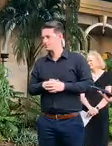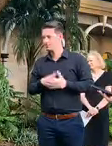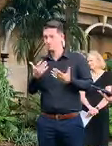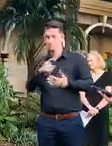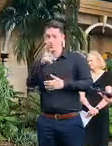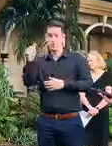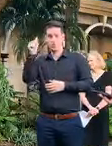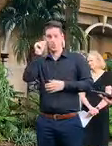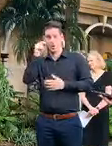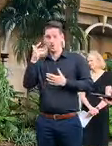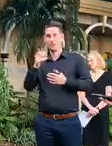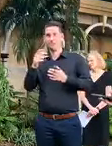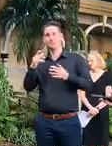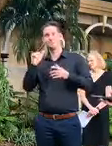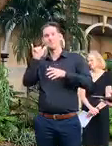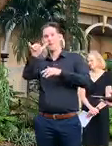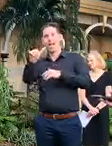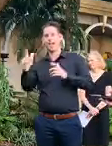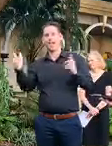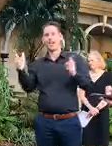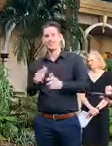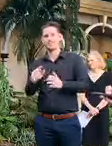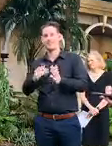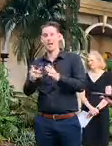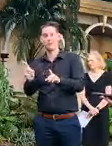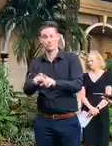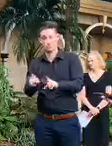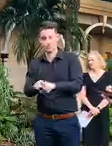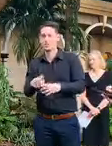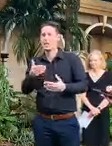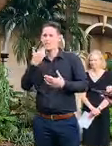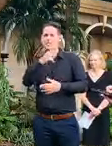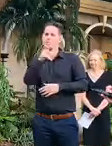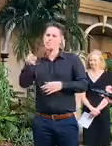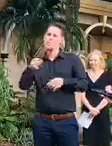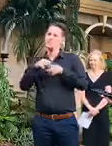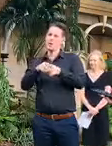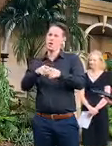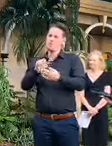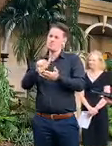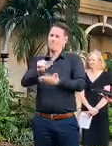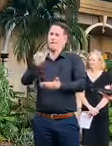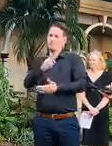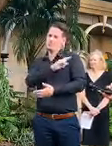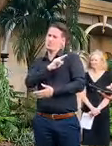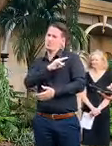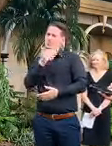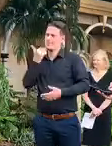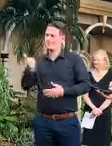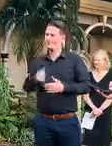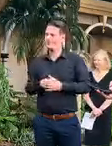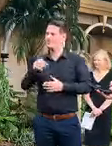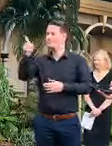uh even domestic travel at the moment so everyone let's do the right thing let's get through it together